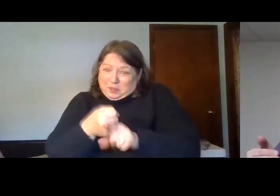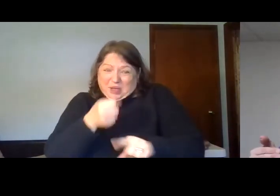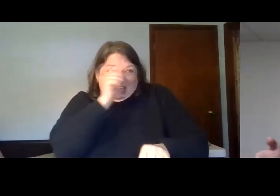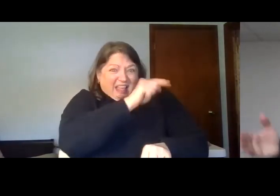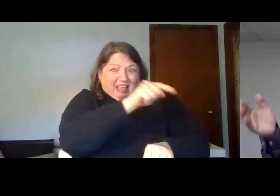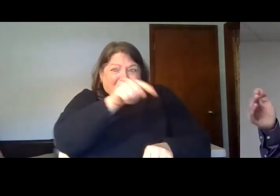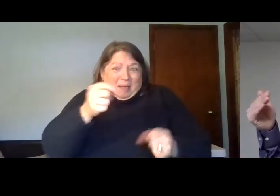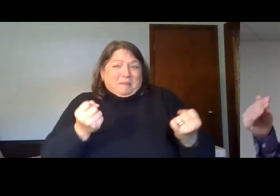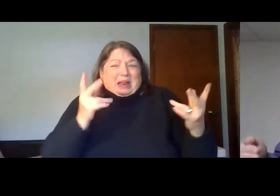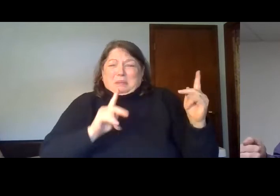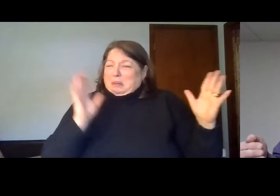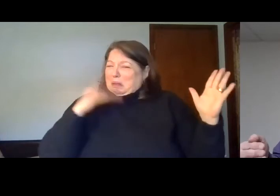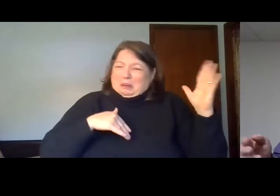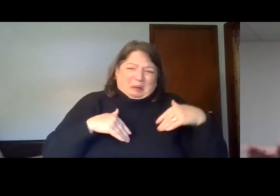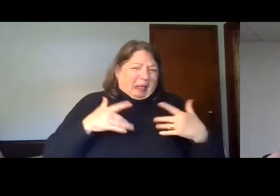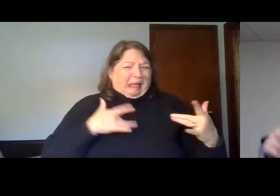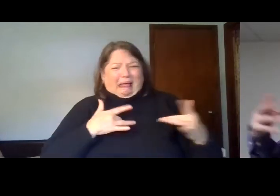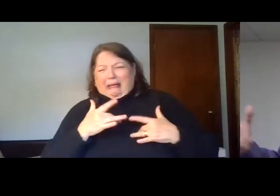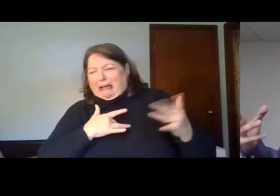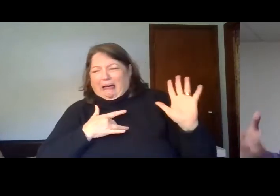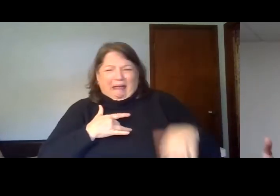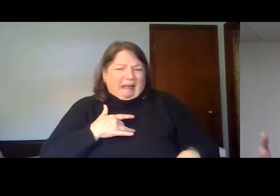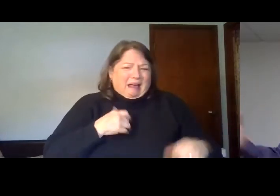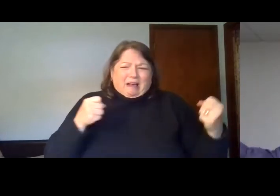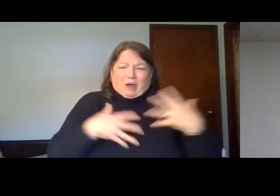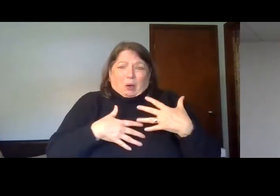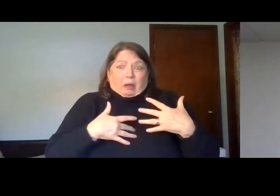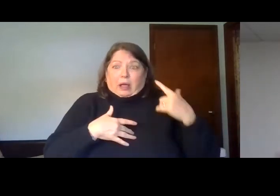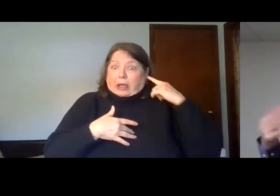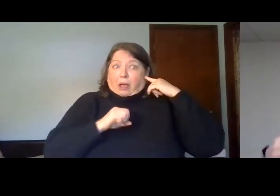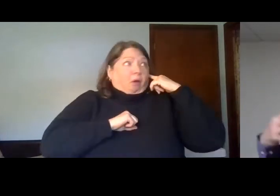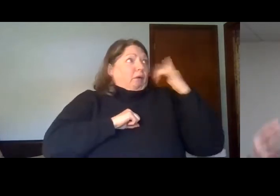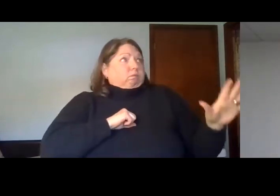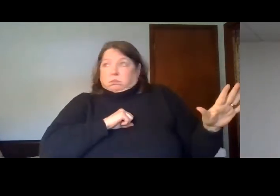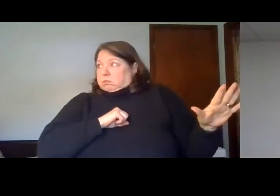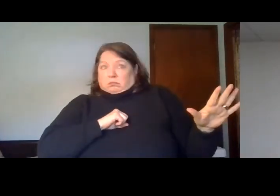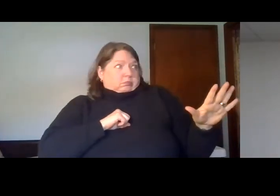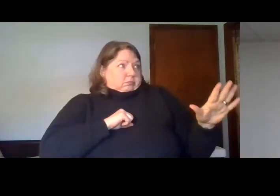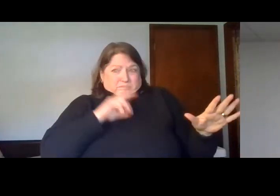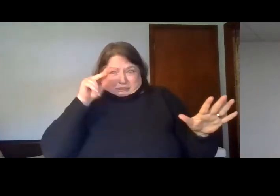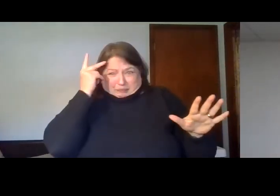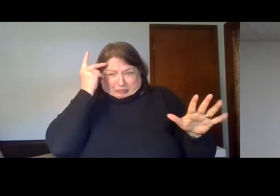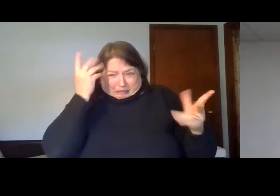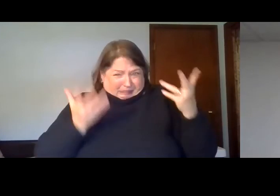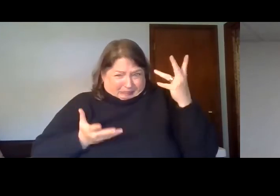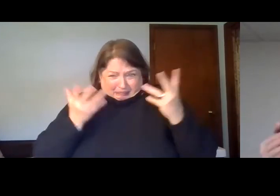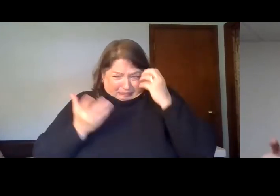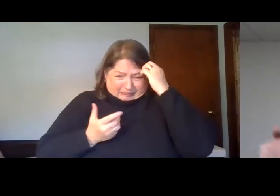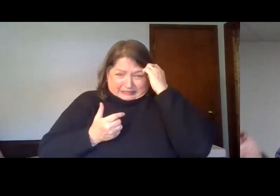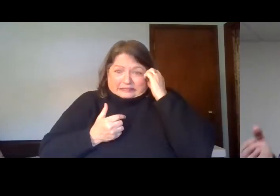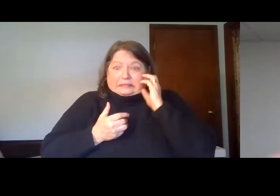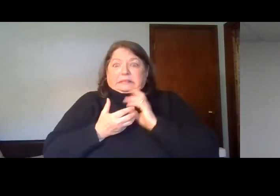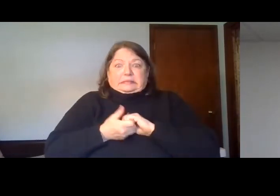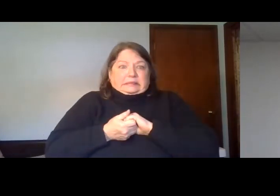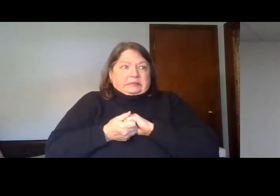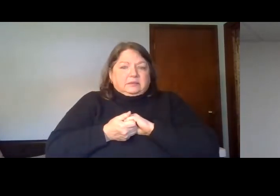a lot of concern. There's a lot of fear. You hear someone cough. You want to get away from him. You cough. You start worrying and getting afraid